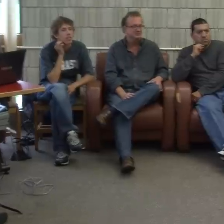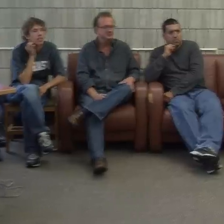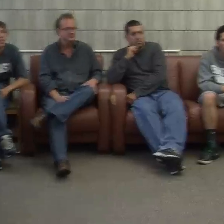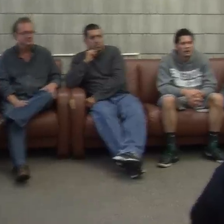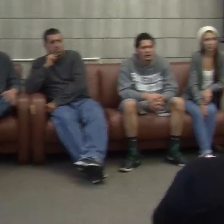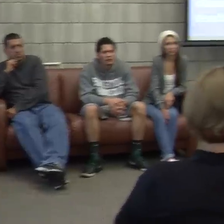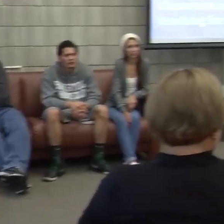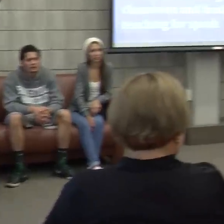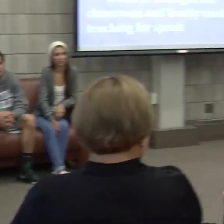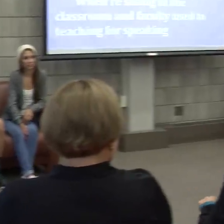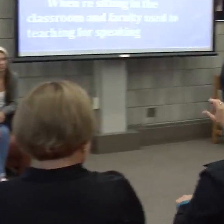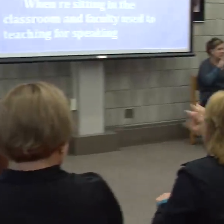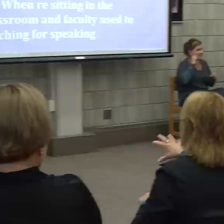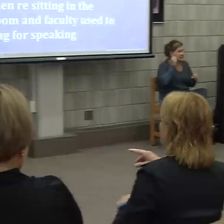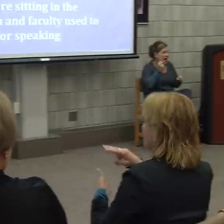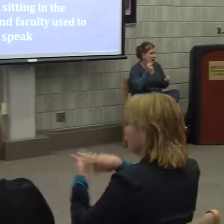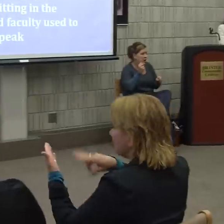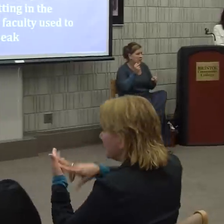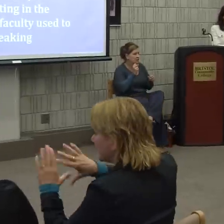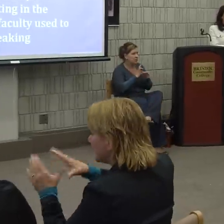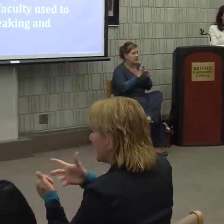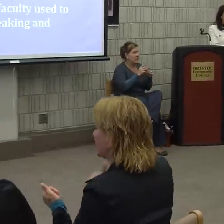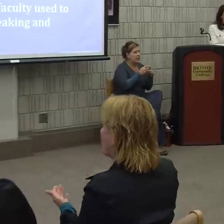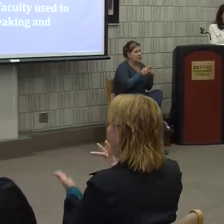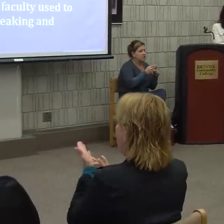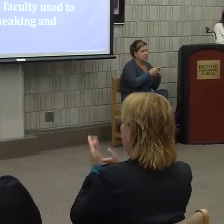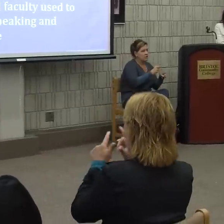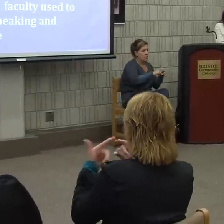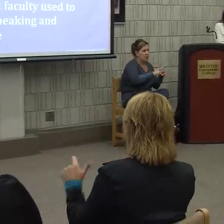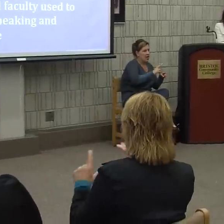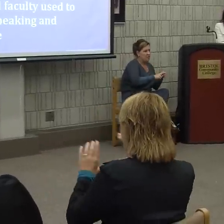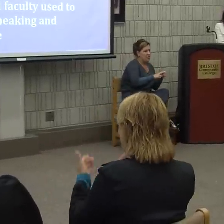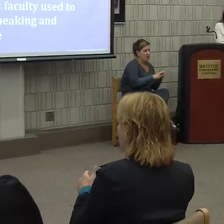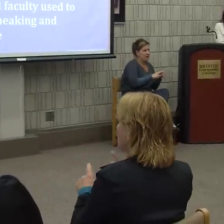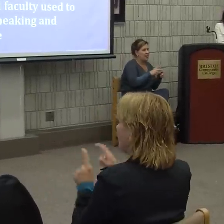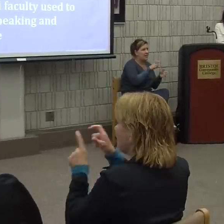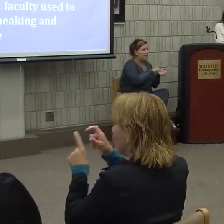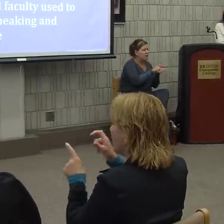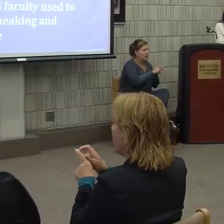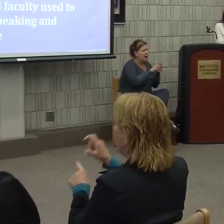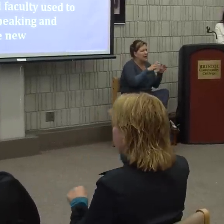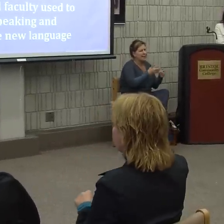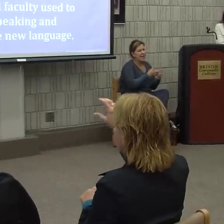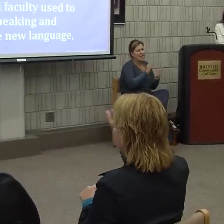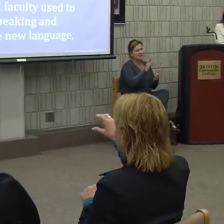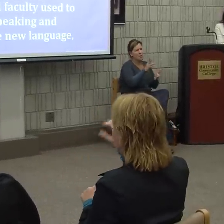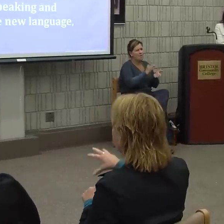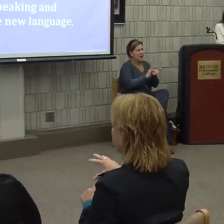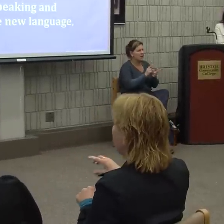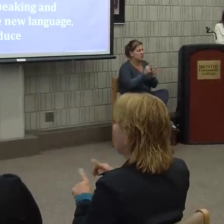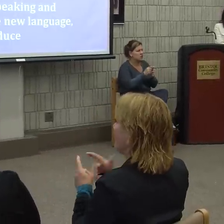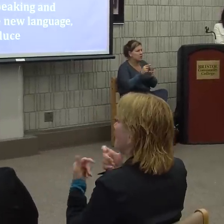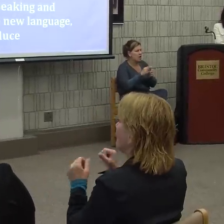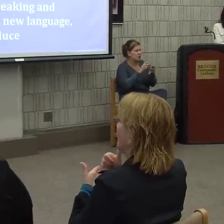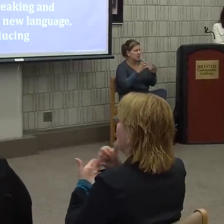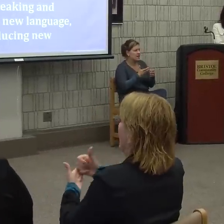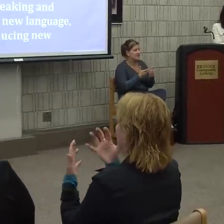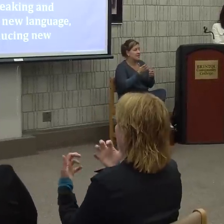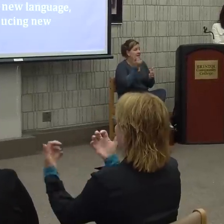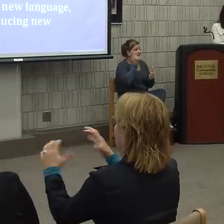whether it be a reading class or a medical language class or a writing class. They're introducing new vocabulary and they try to help you learn how to memorize